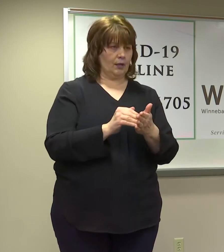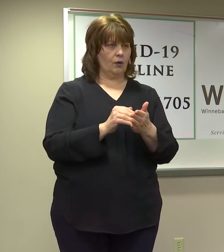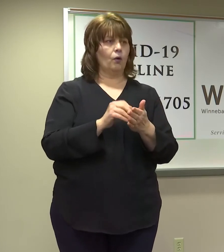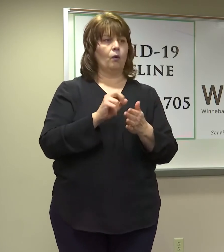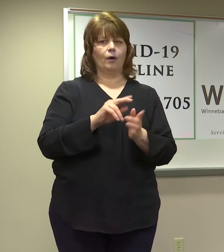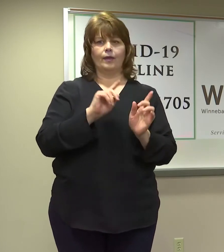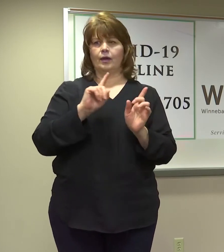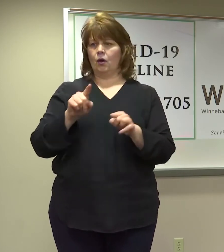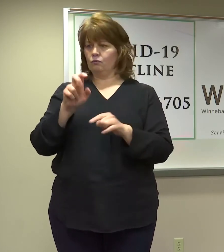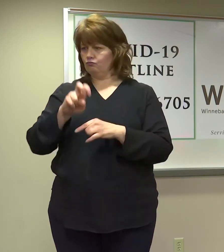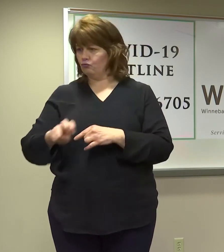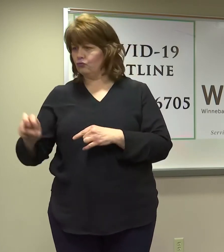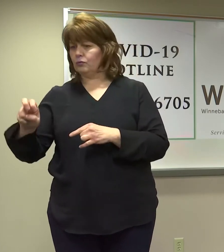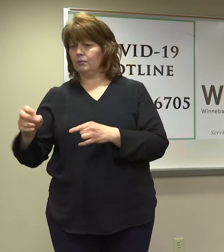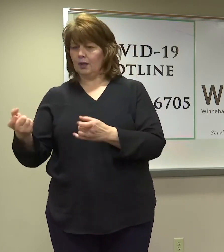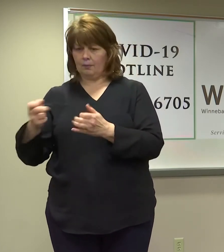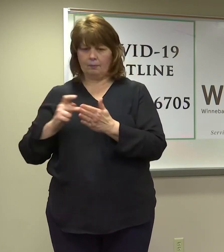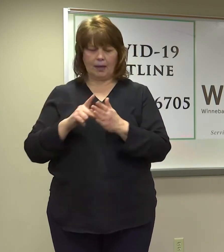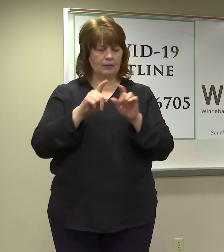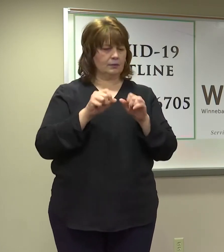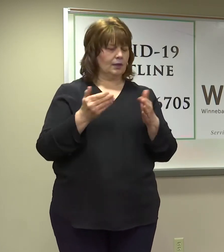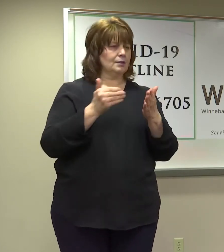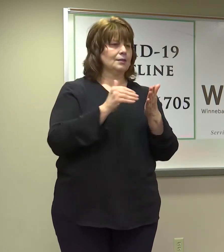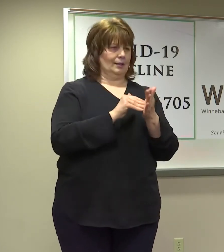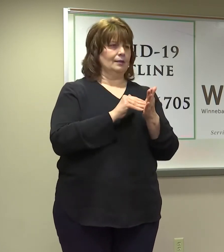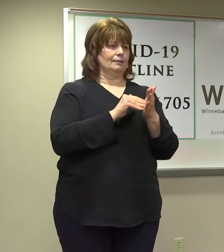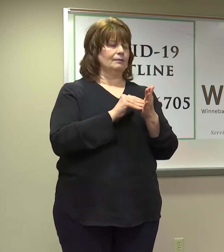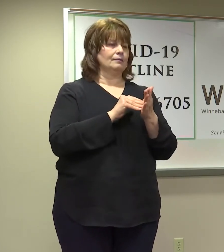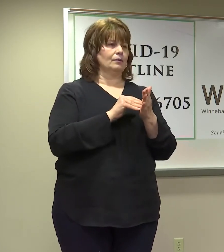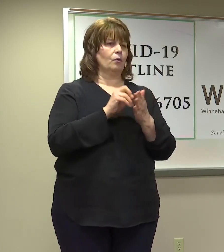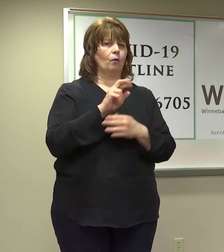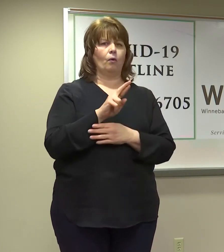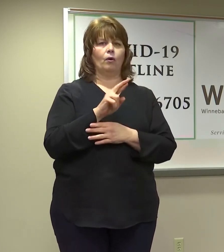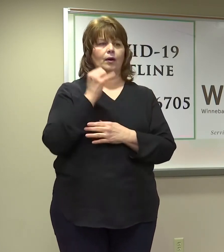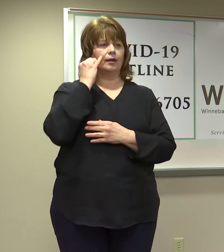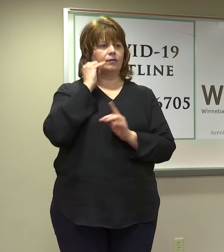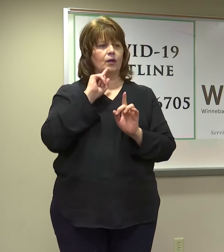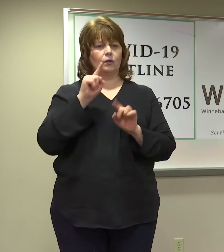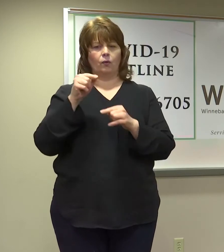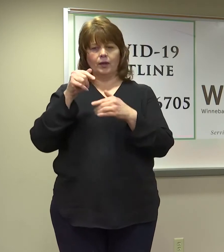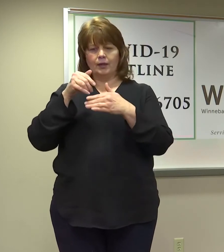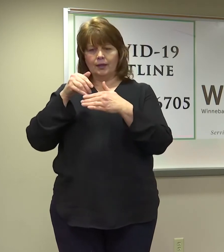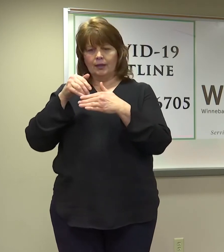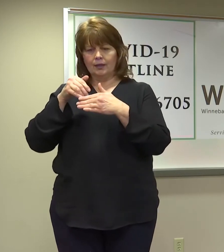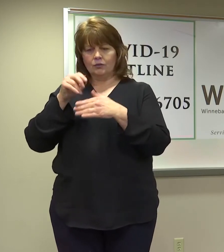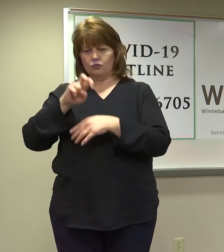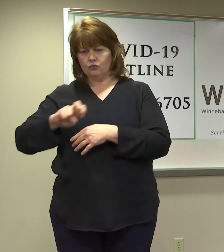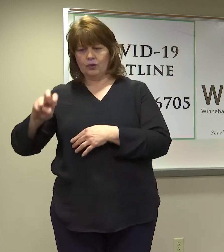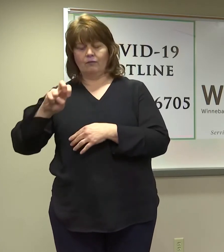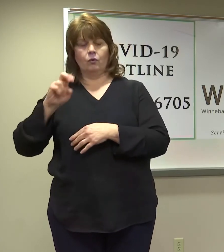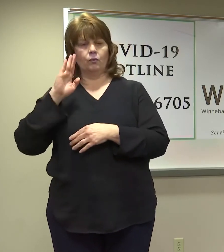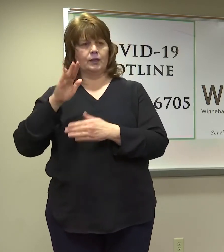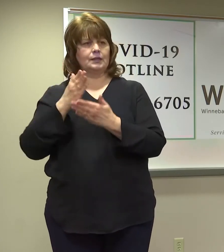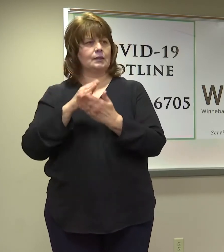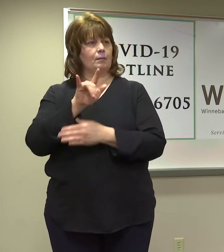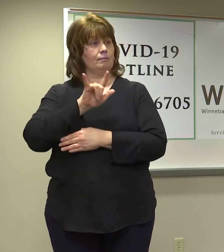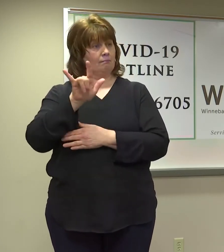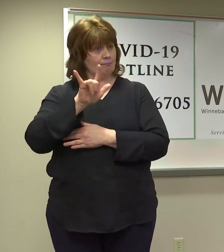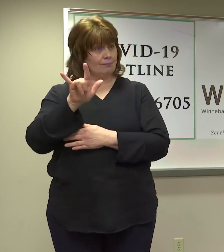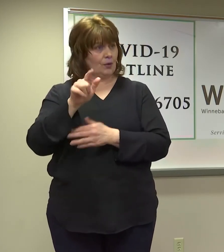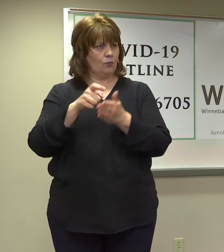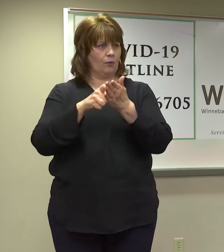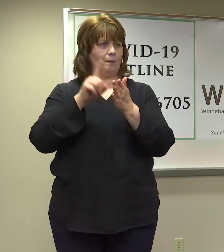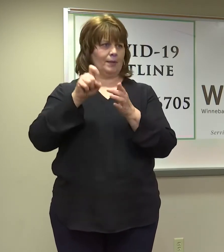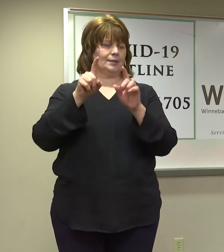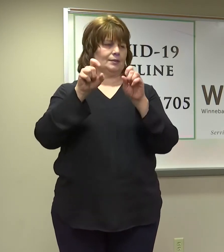from a holiday trip or wherever they're coming back from or if they're going back into or going to travel. Some of the airlines are requiring that.